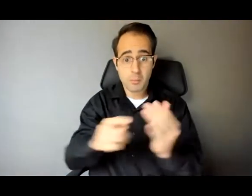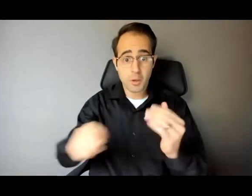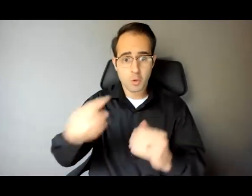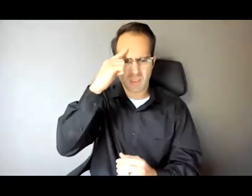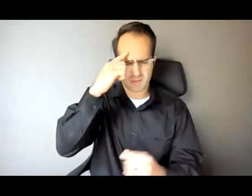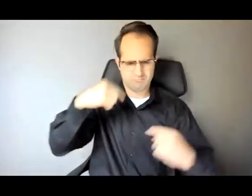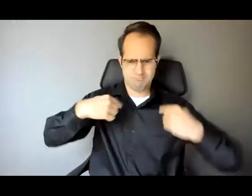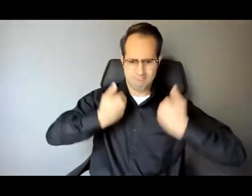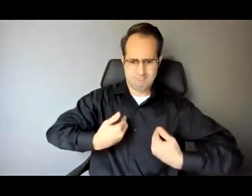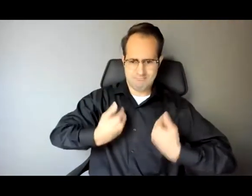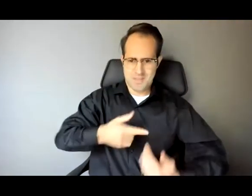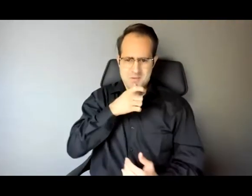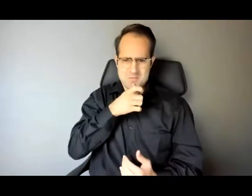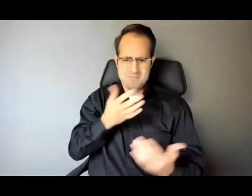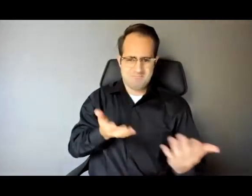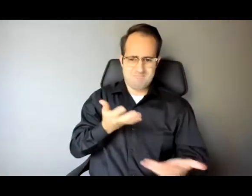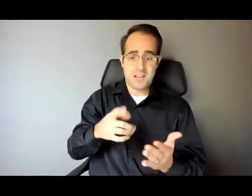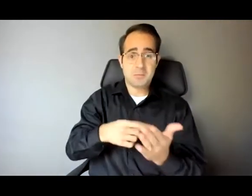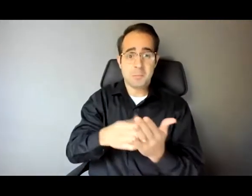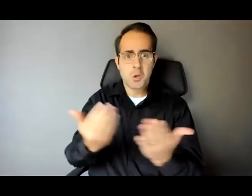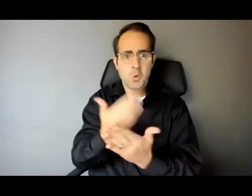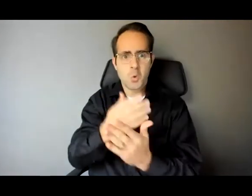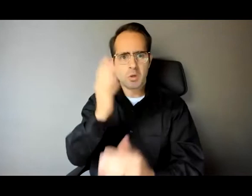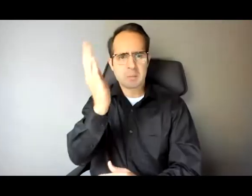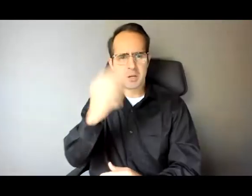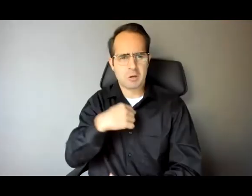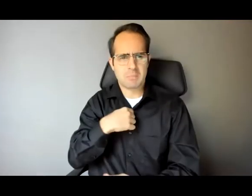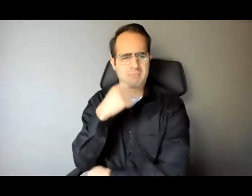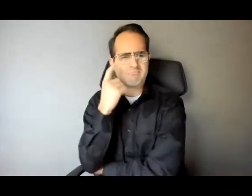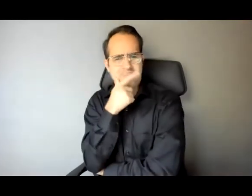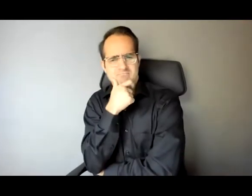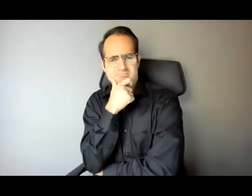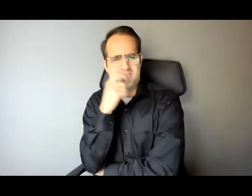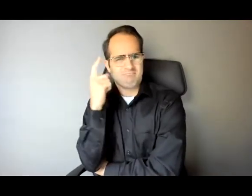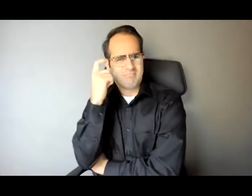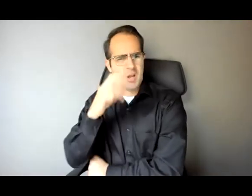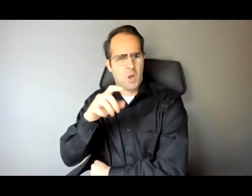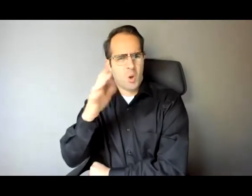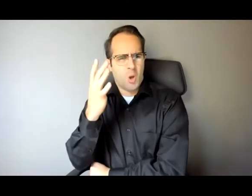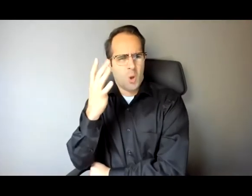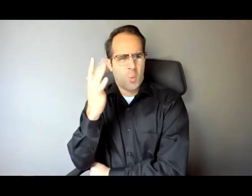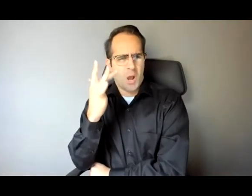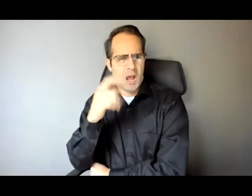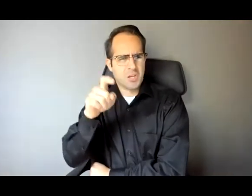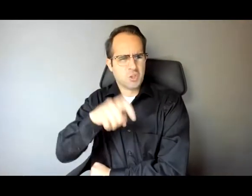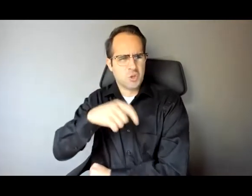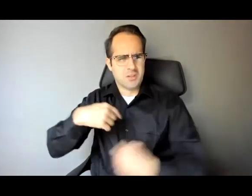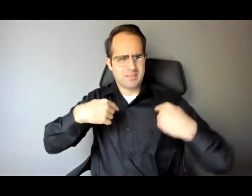when I hear a new speaker, I spend quite a bit of time asking myself why I should even be listening to this person.